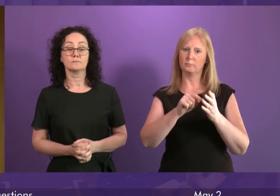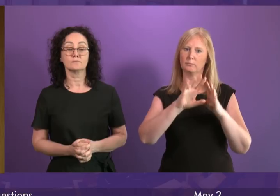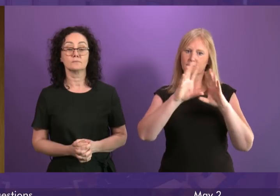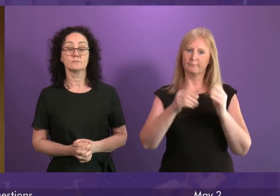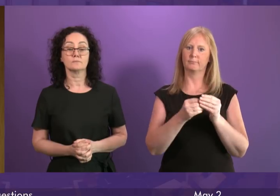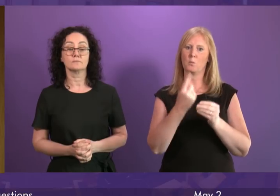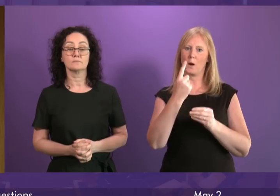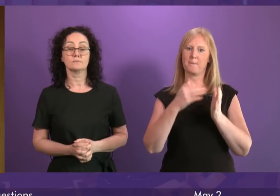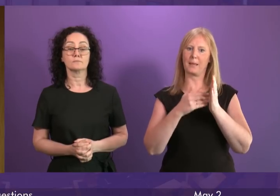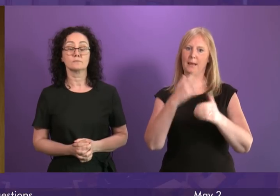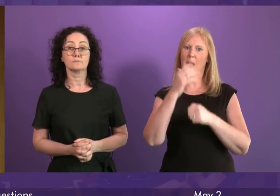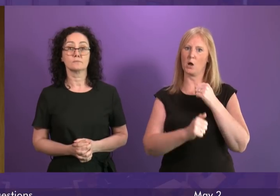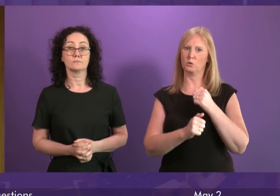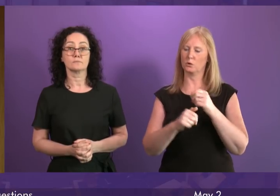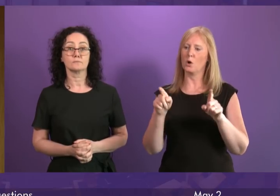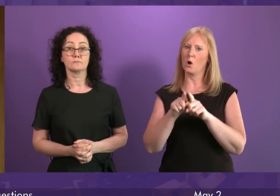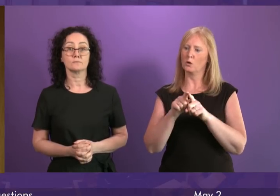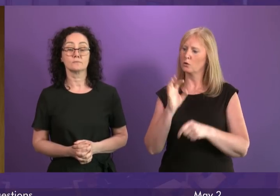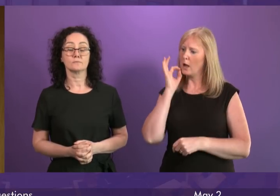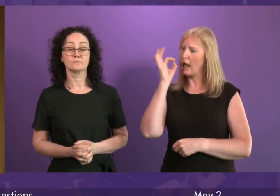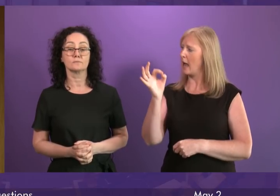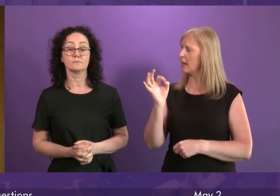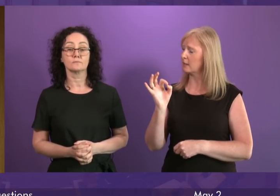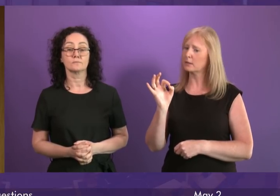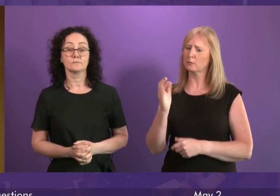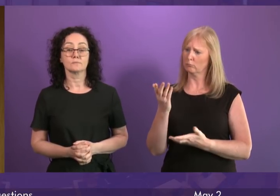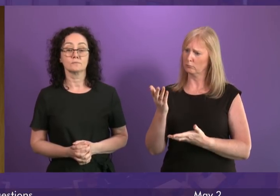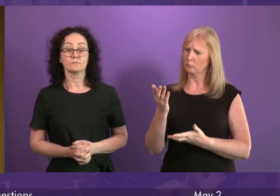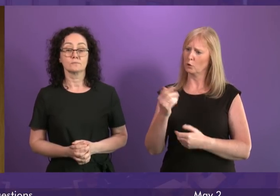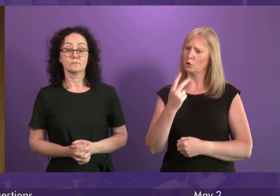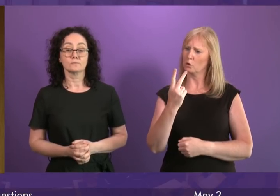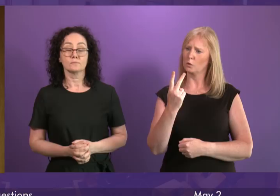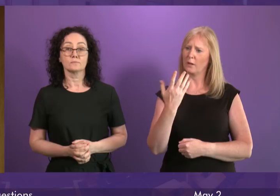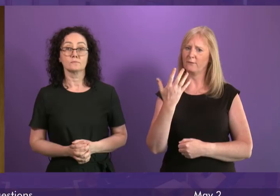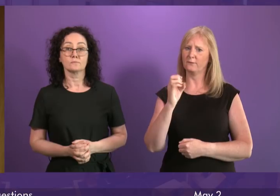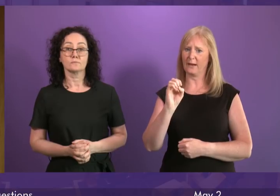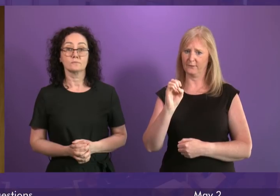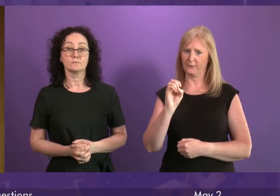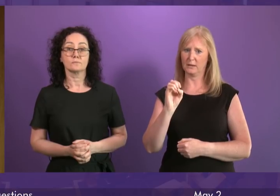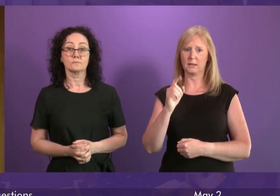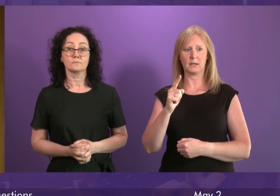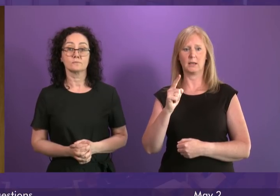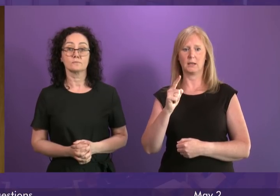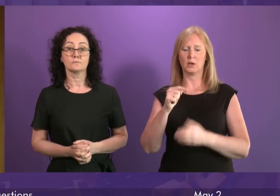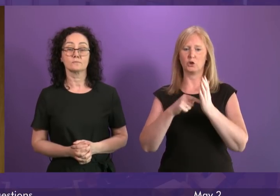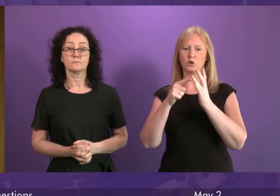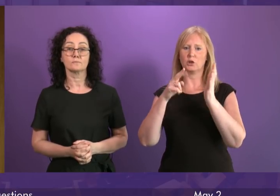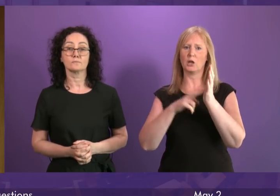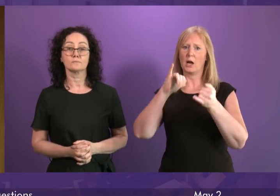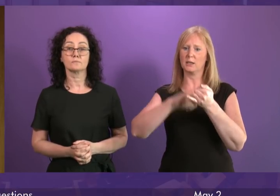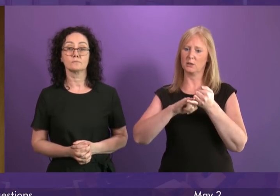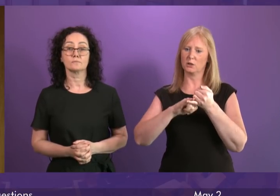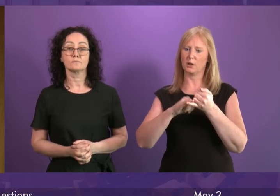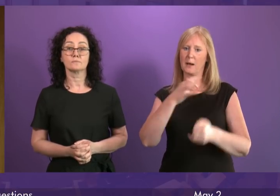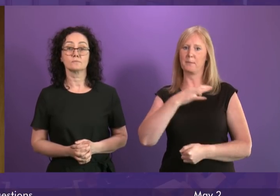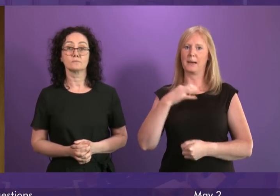pounds? Can I also ask the First Minister when the remaining 250 tons of medical waste still stored at